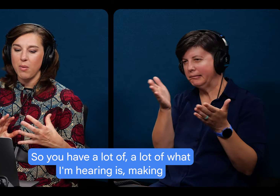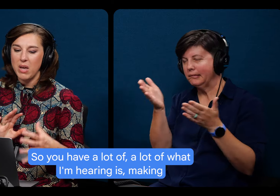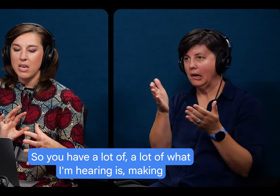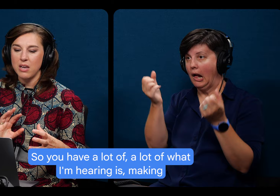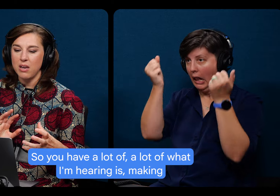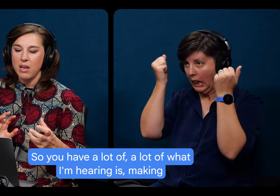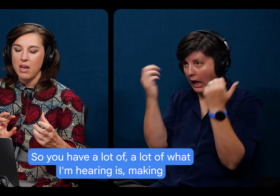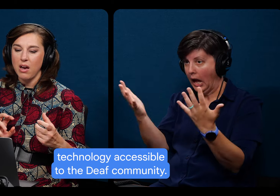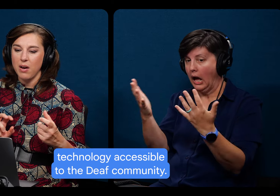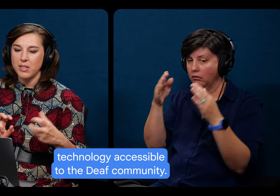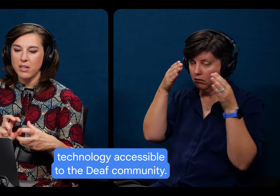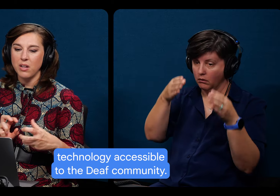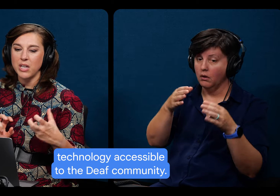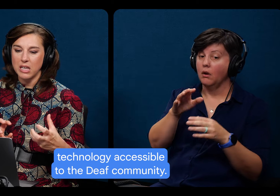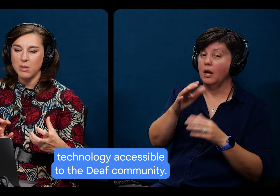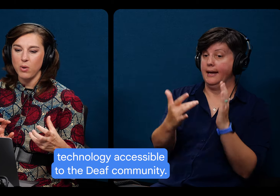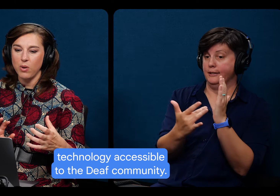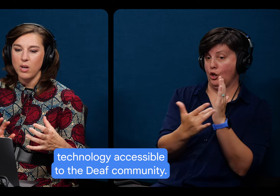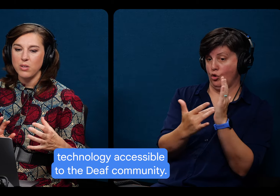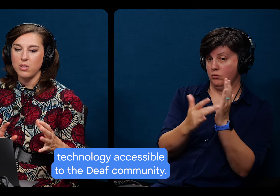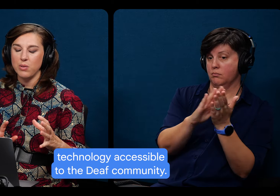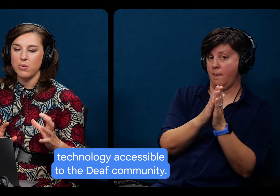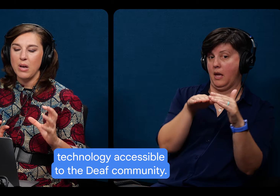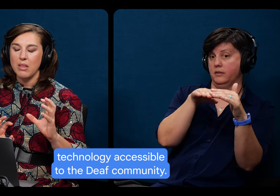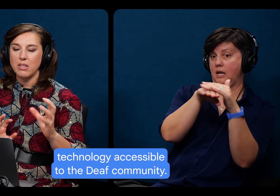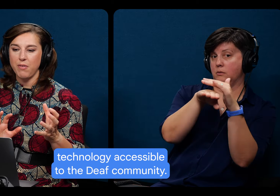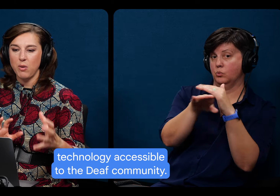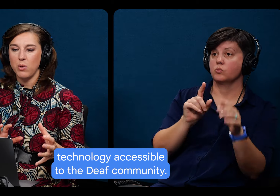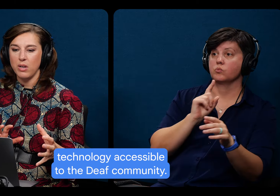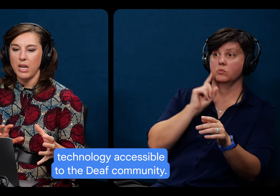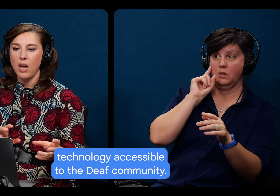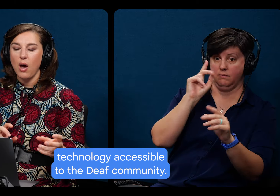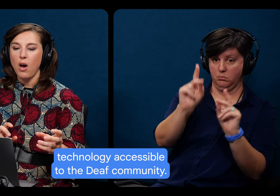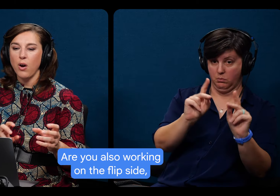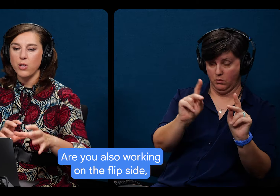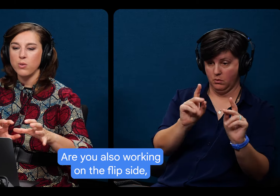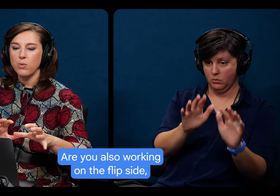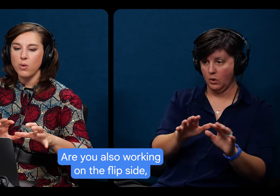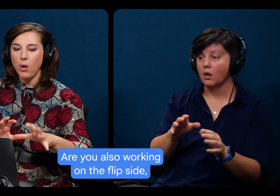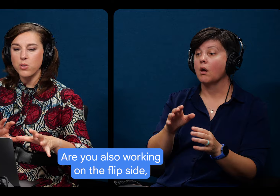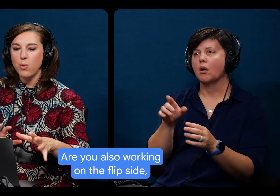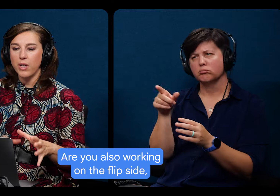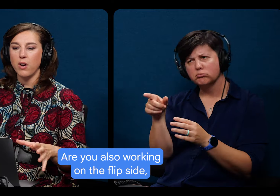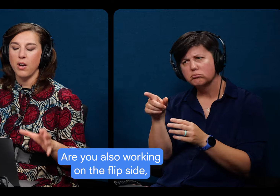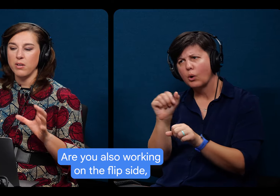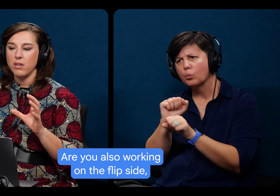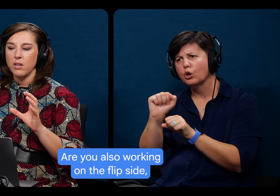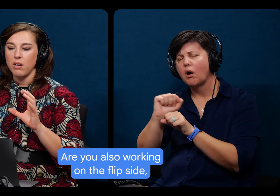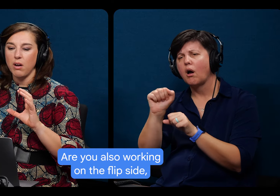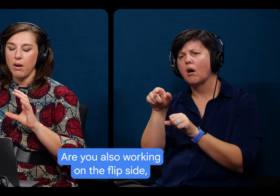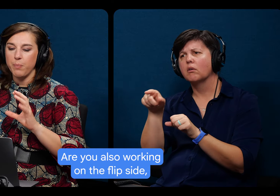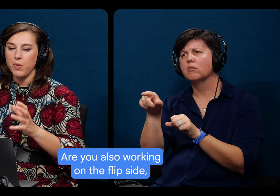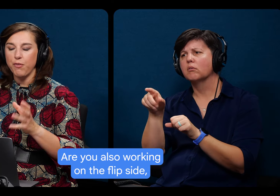uh, making, uh, technology accessible to the deaf community. Are you also working on,